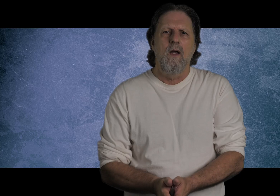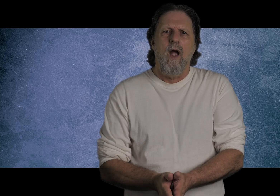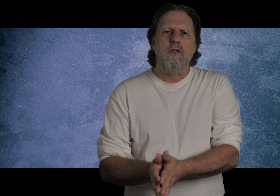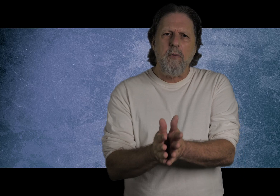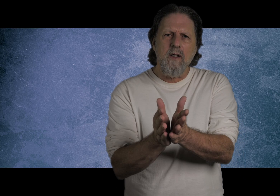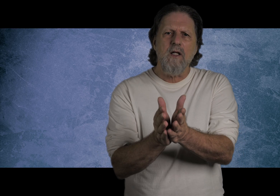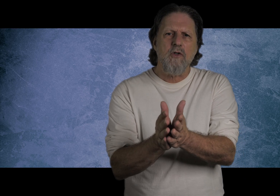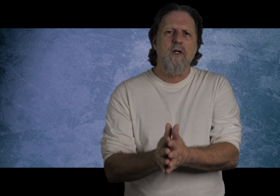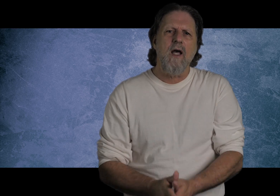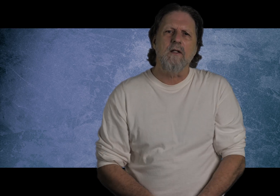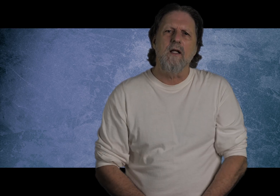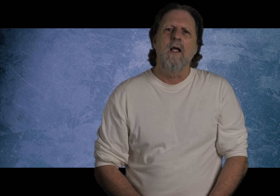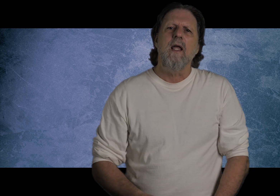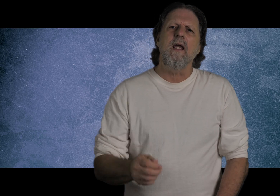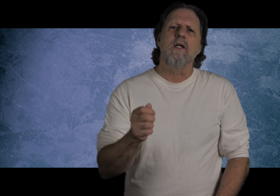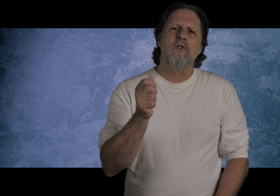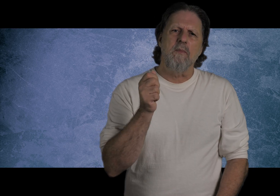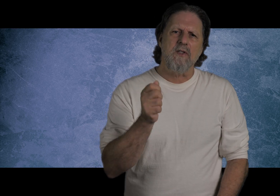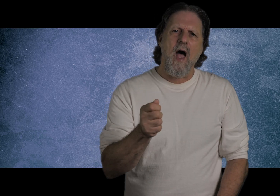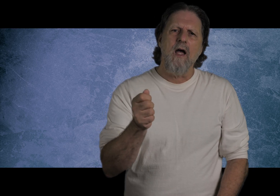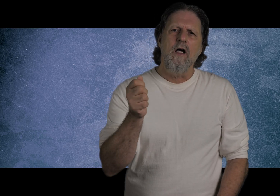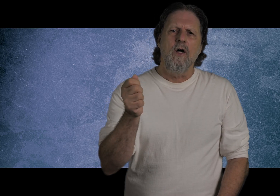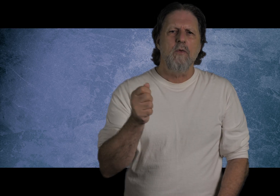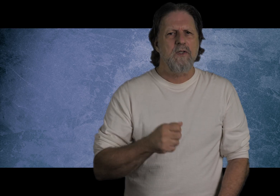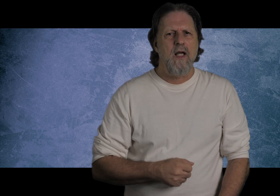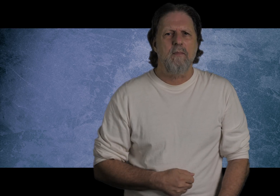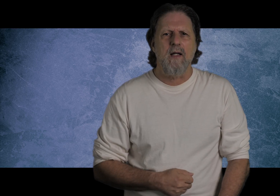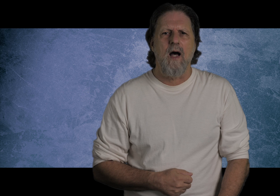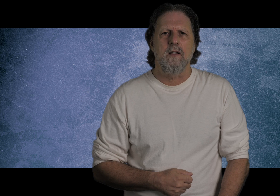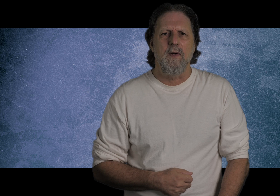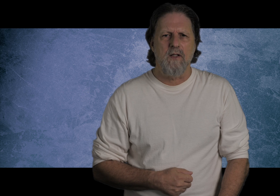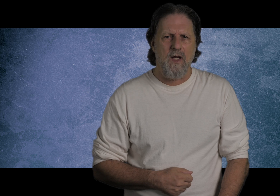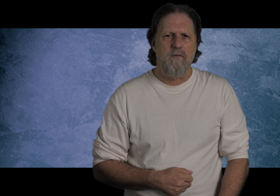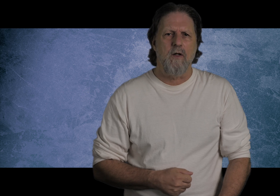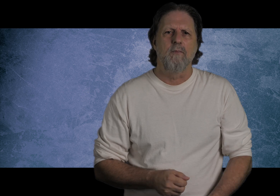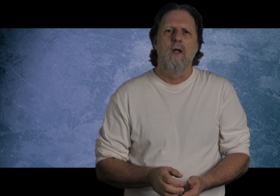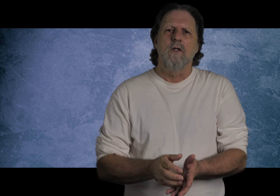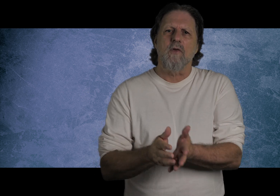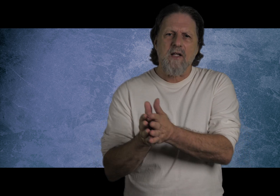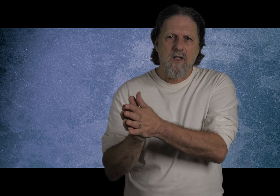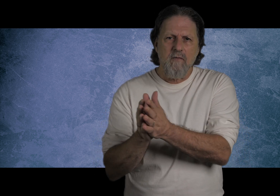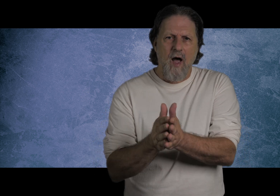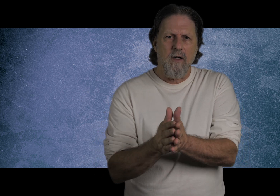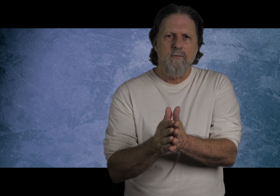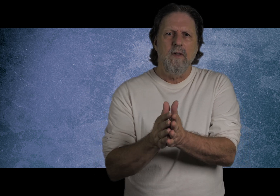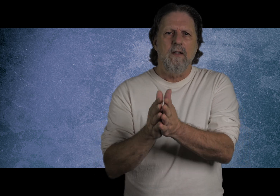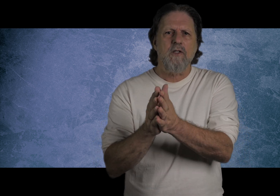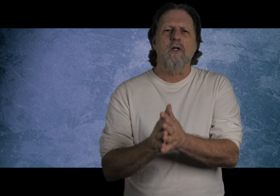And so, putting these two together then, he is the Messiah who was sent by God to be the Savior. So, that's the inviter. Let's look